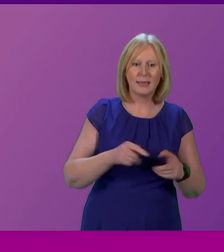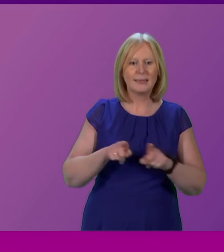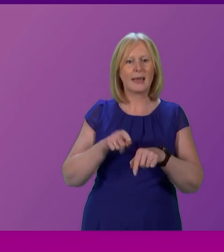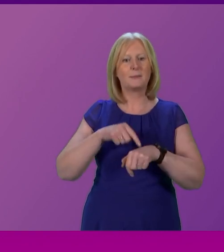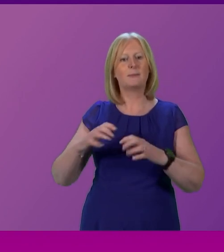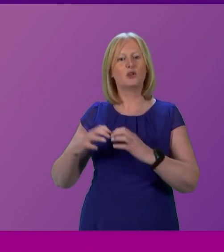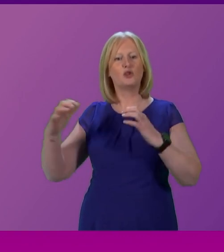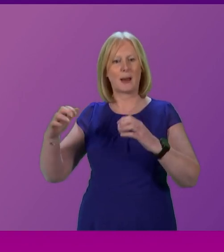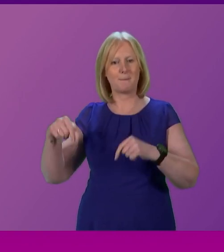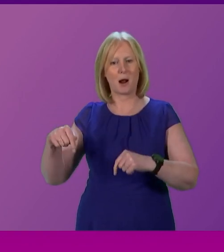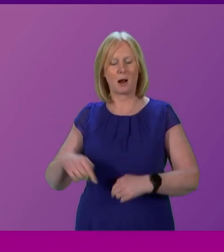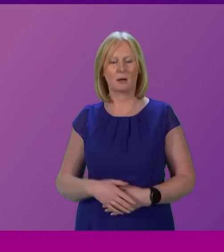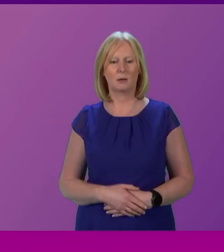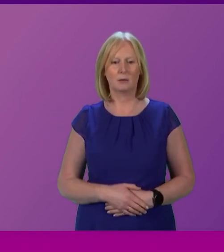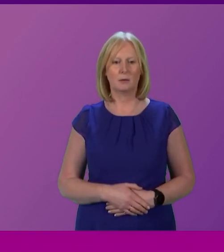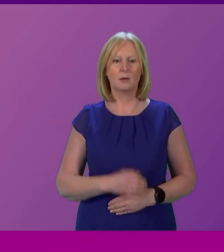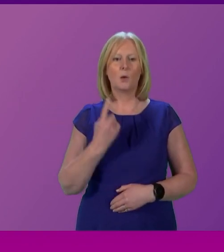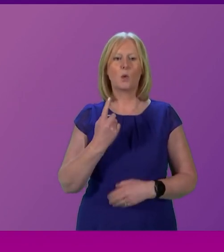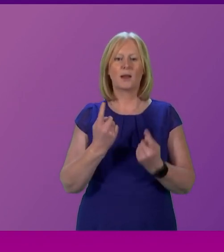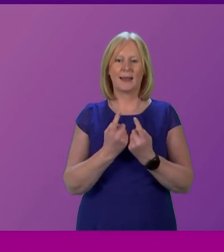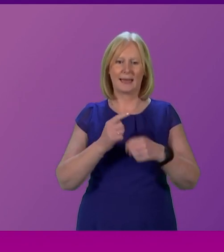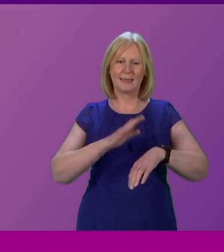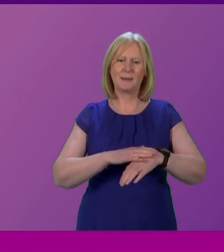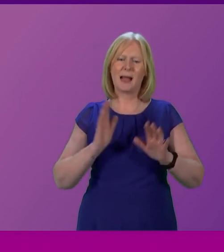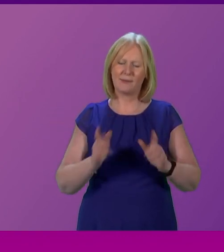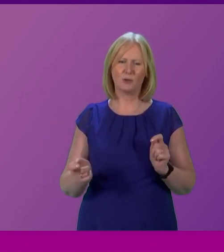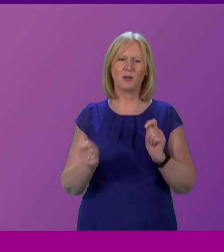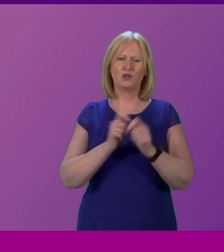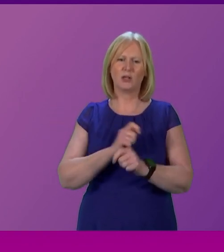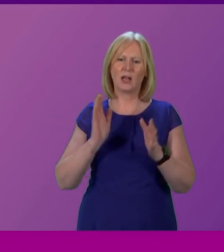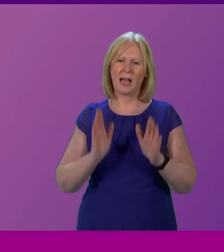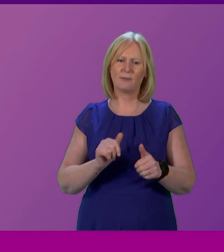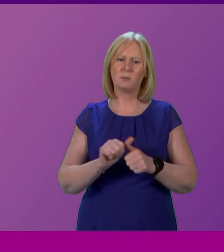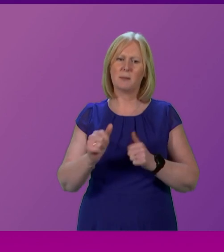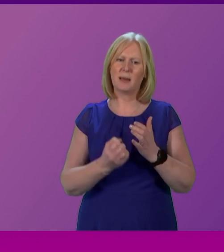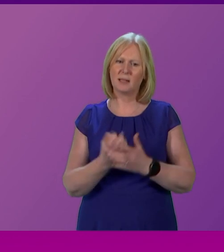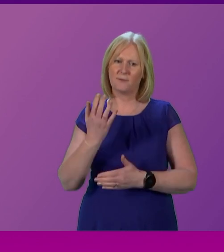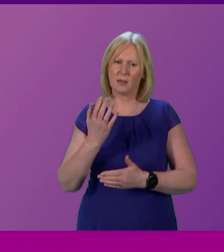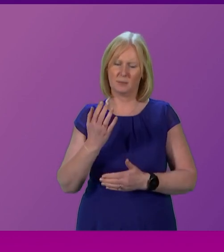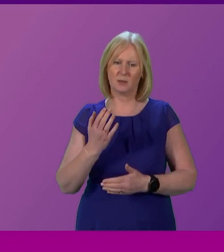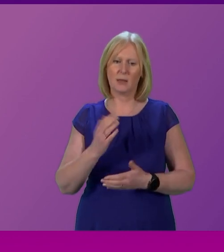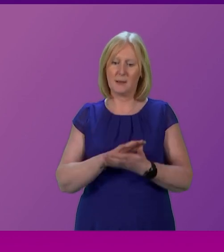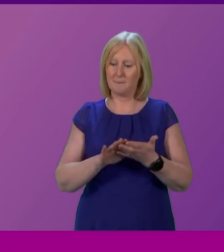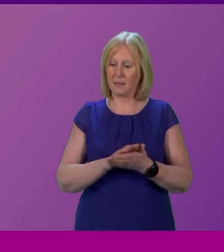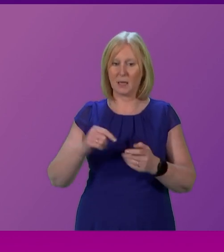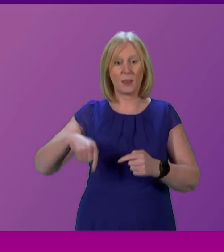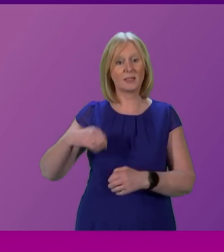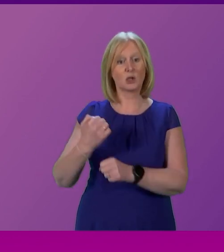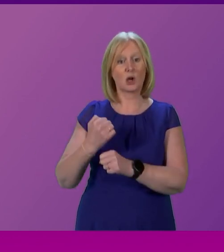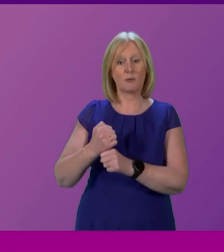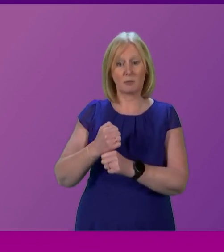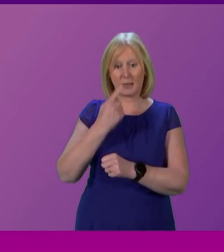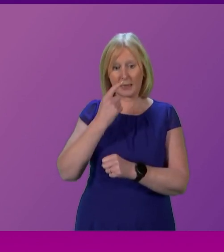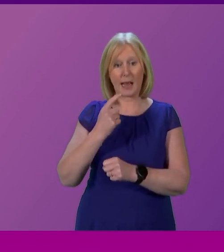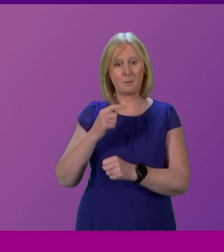in essence doing just one thing at a time. And there needs to be change. There needs to be a better development so that this government can be held to